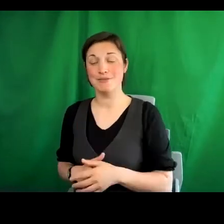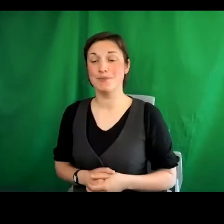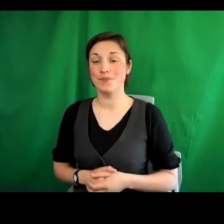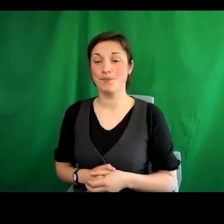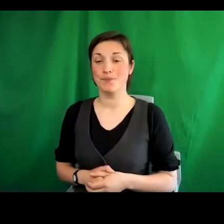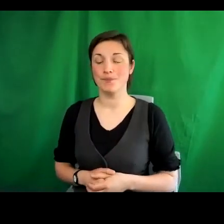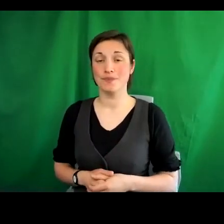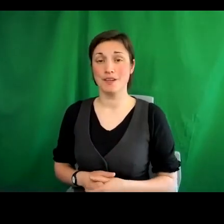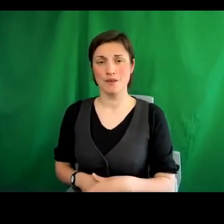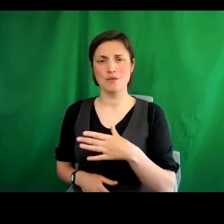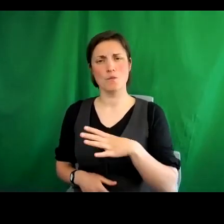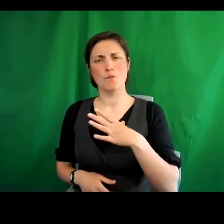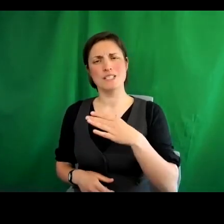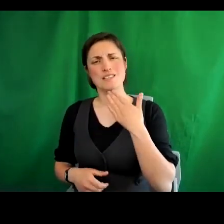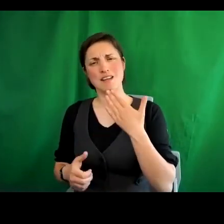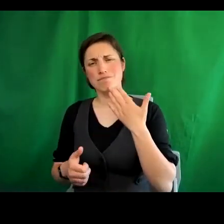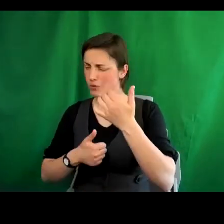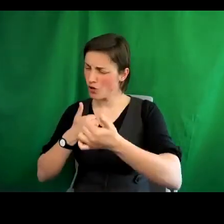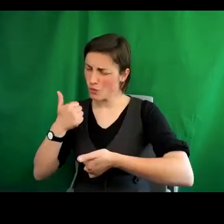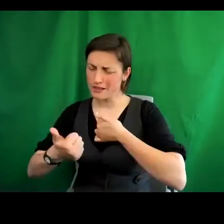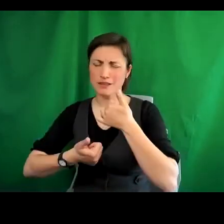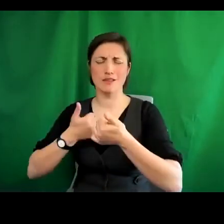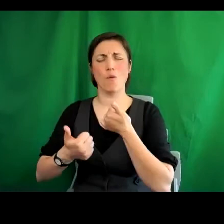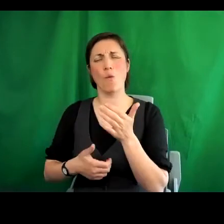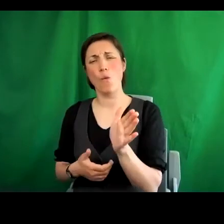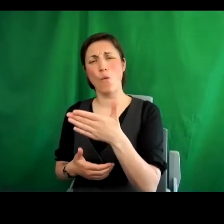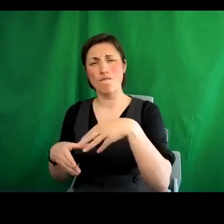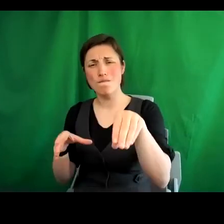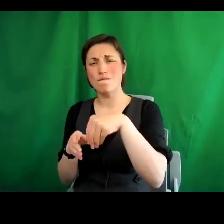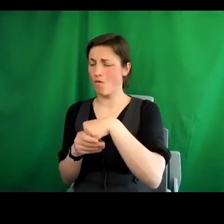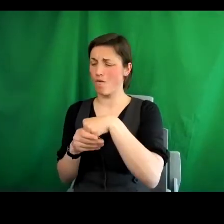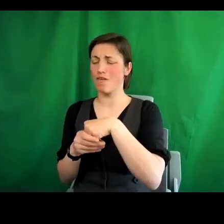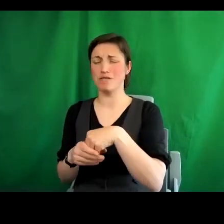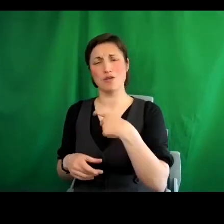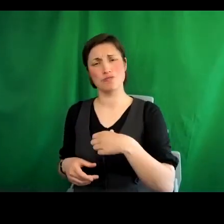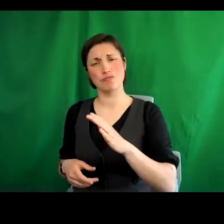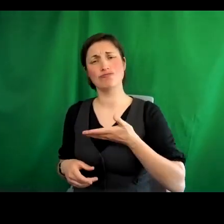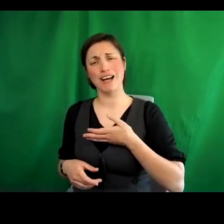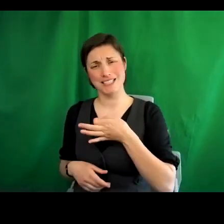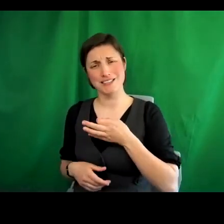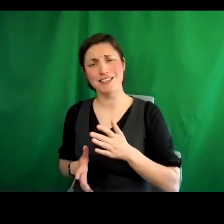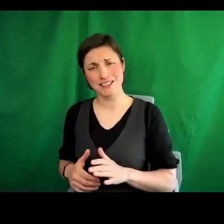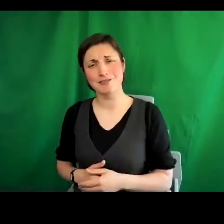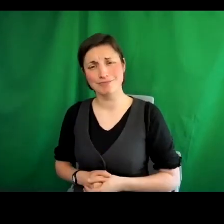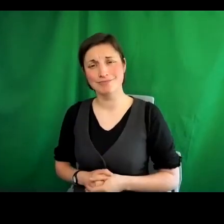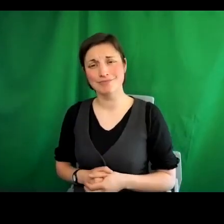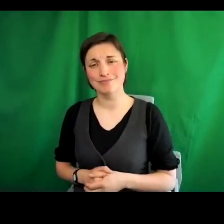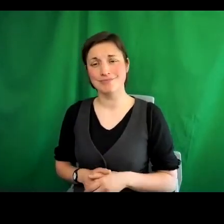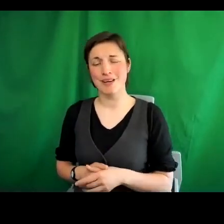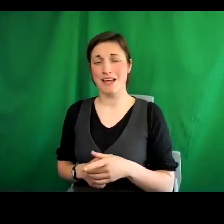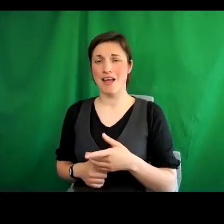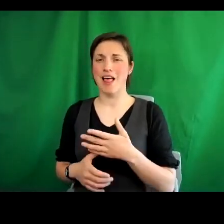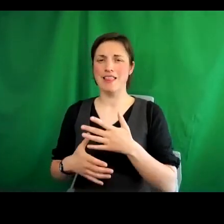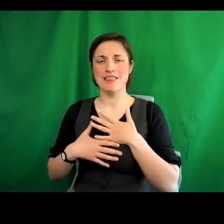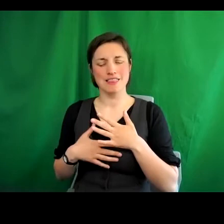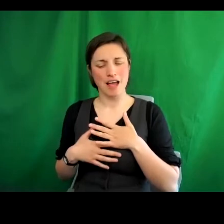human rights city initiative. I very much welcome it, particularly its public participatory process